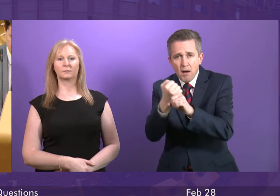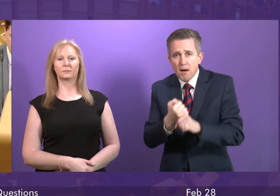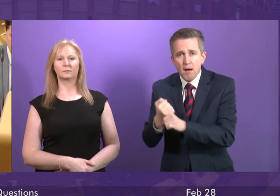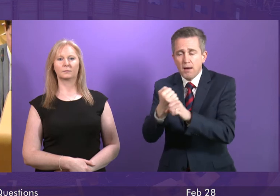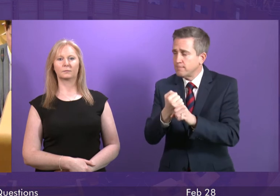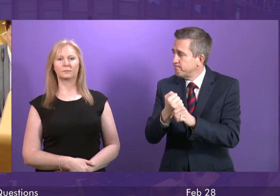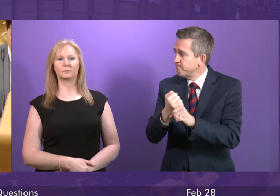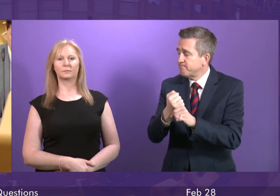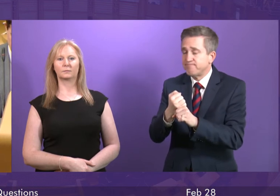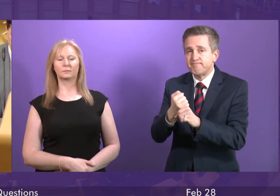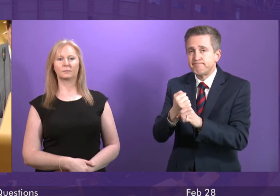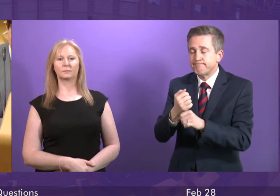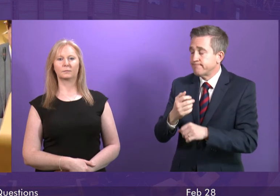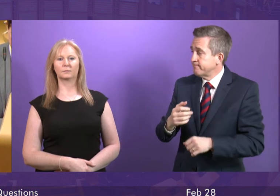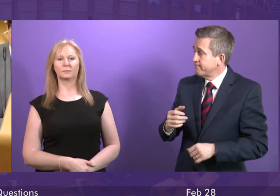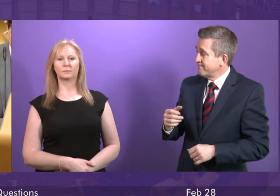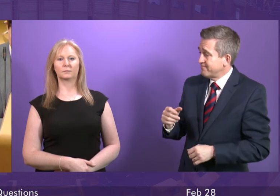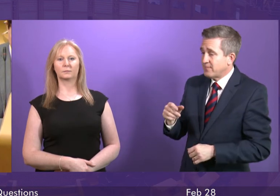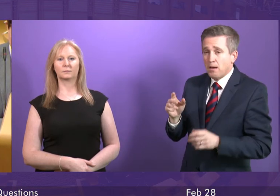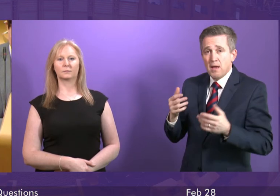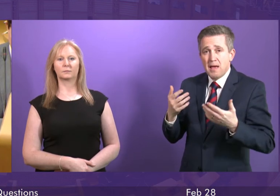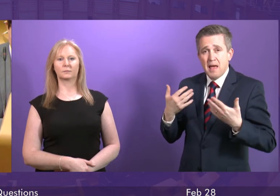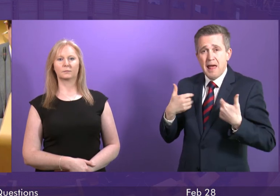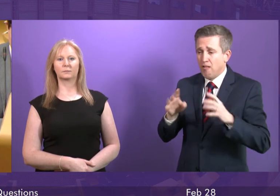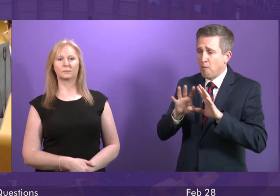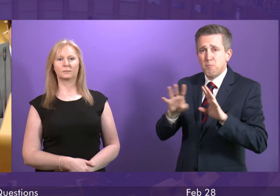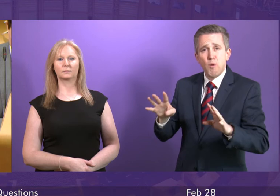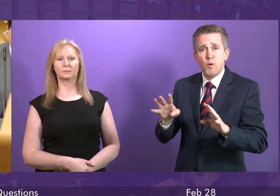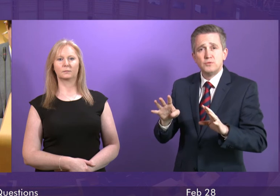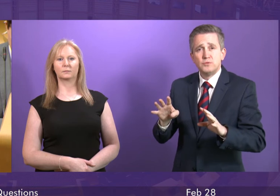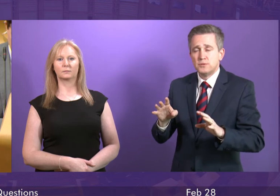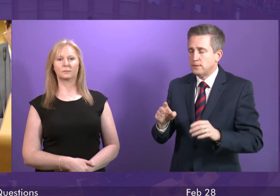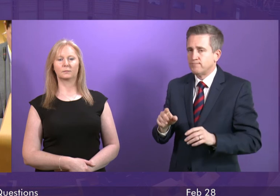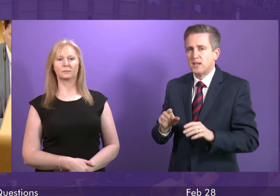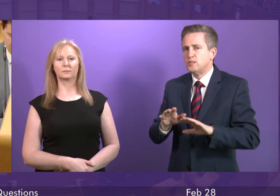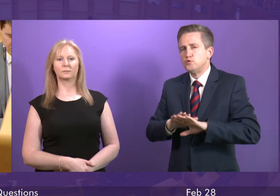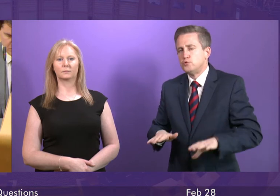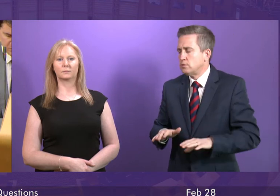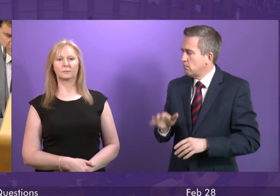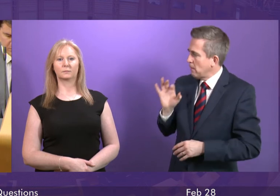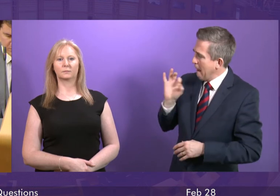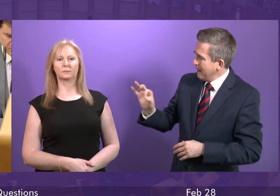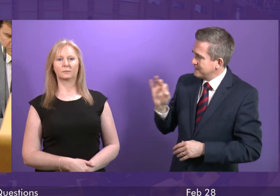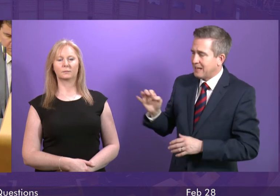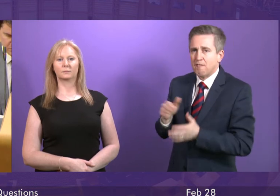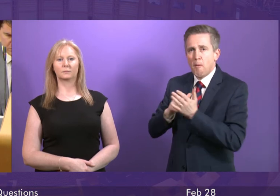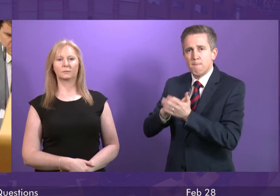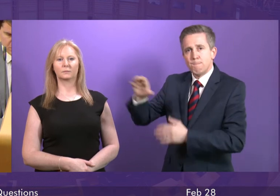public financial interest for boards to come back asking for more money and millions to be spent on piecemeal